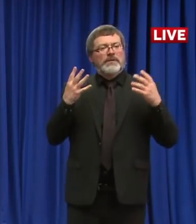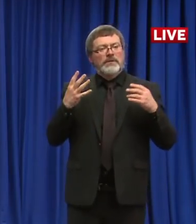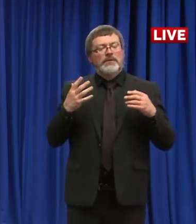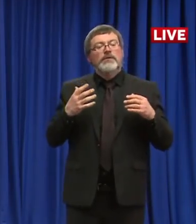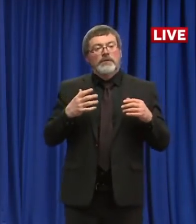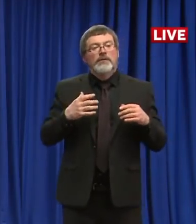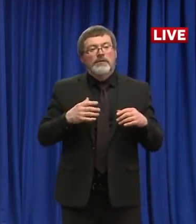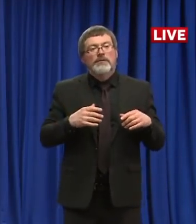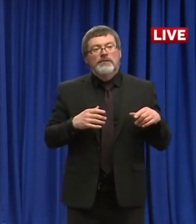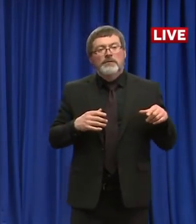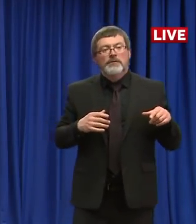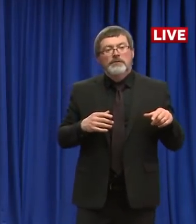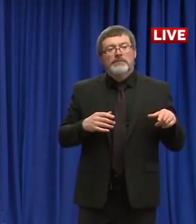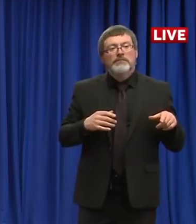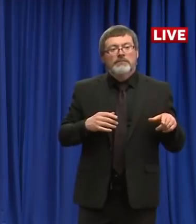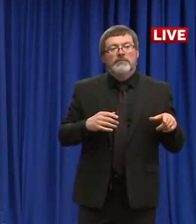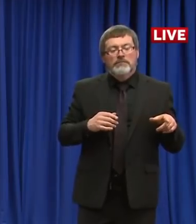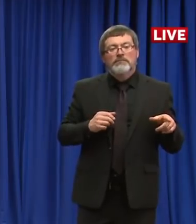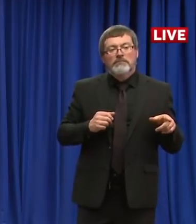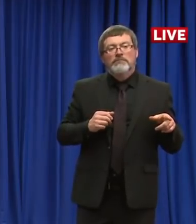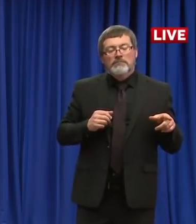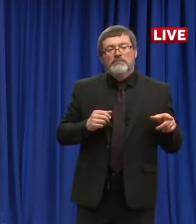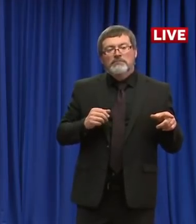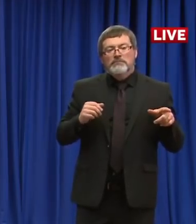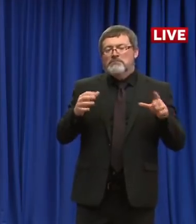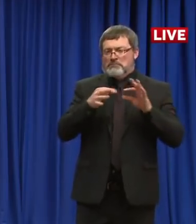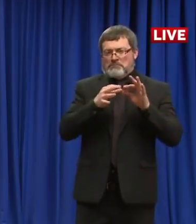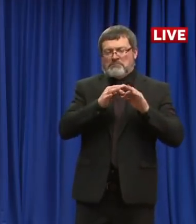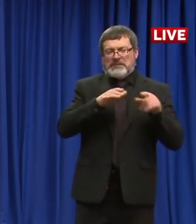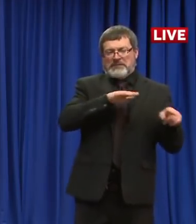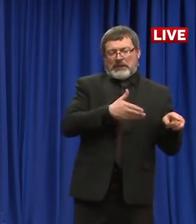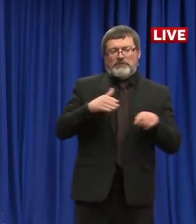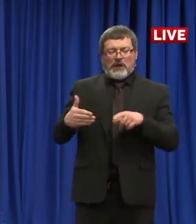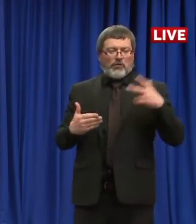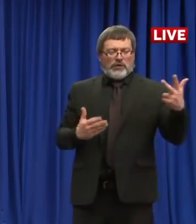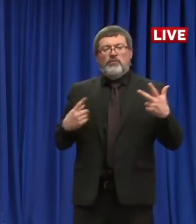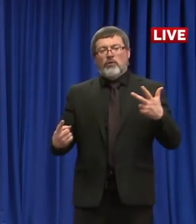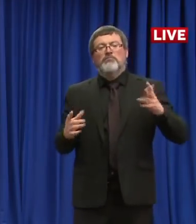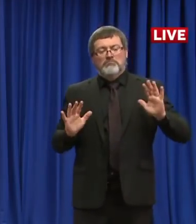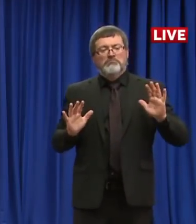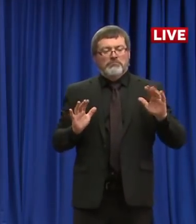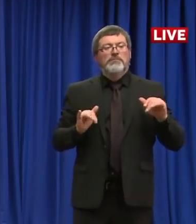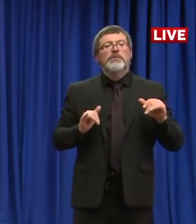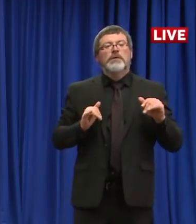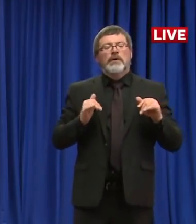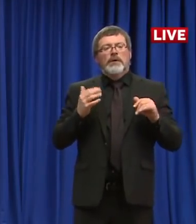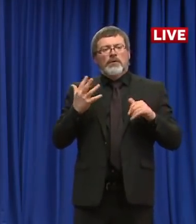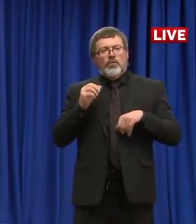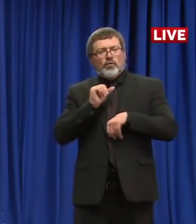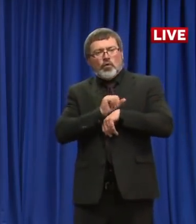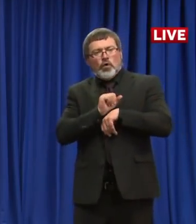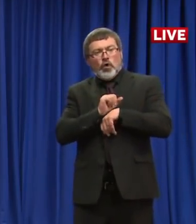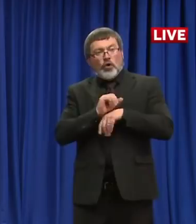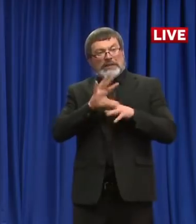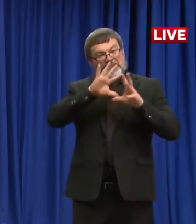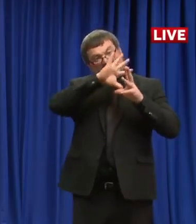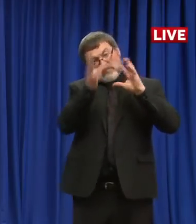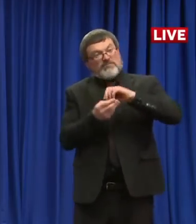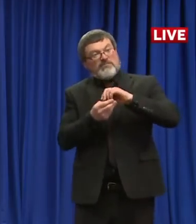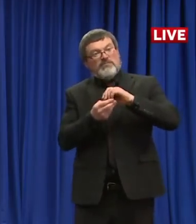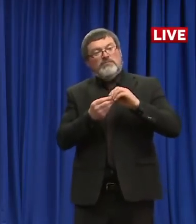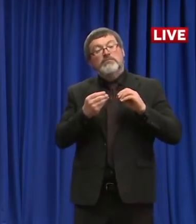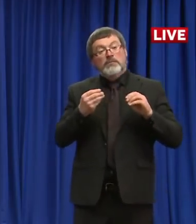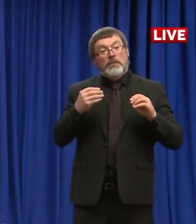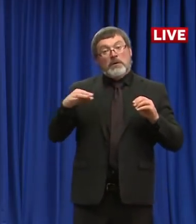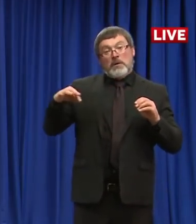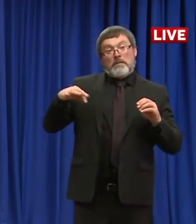Huntington's in Nashua. Is that correct? Hopefully you heard that, Holly. The second question is, we estimate between 20, somewhere between